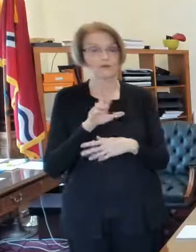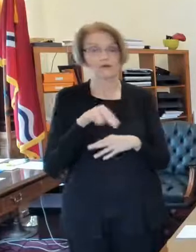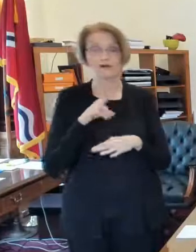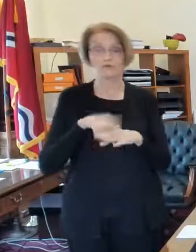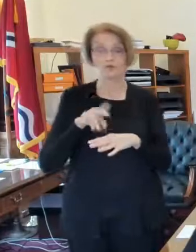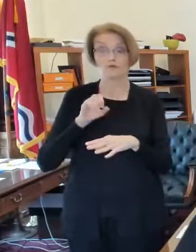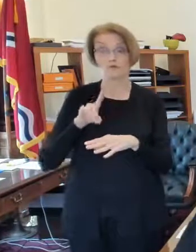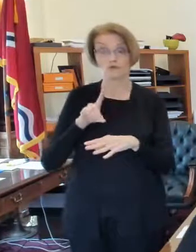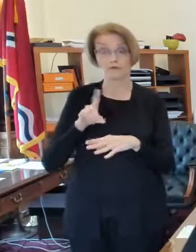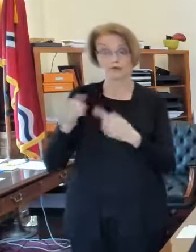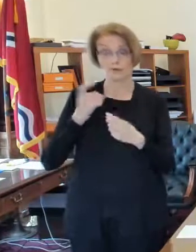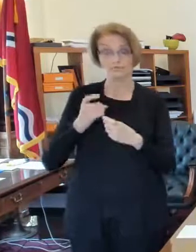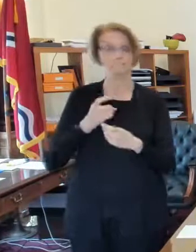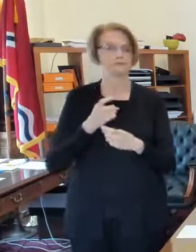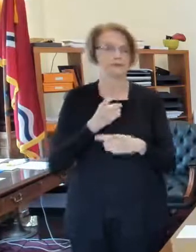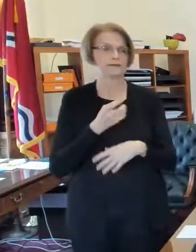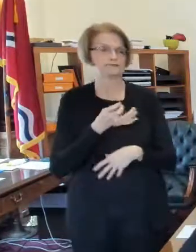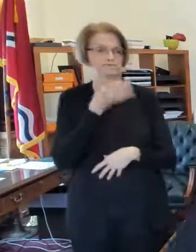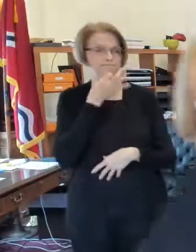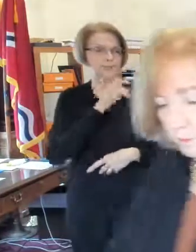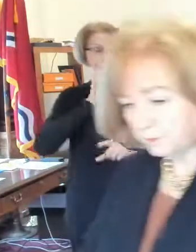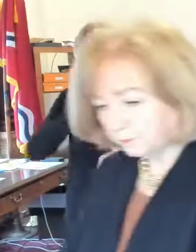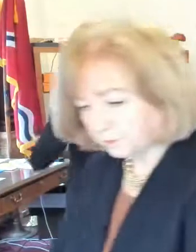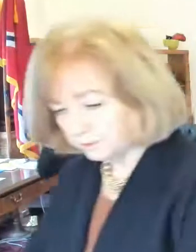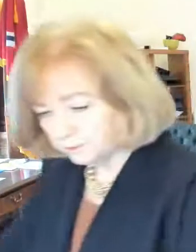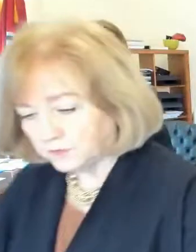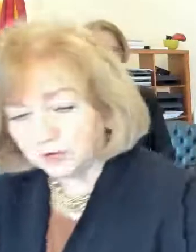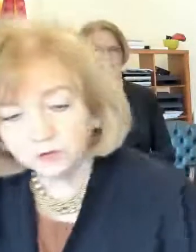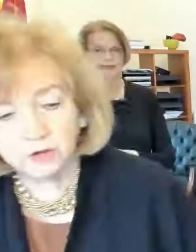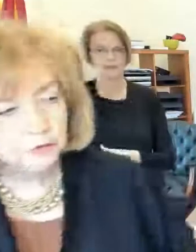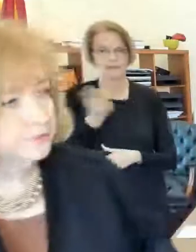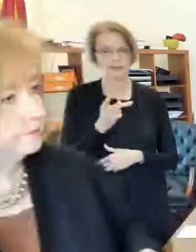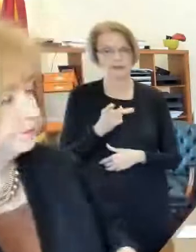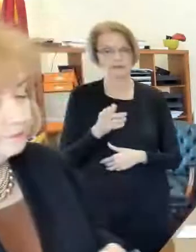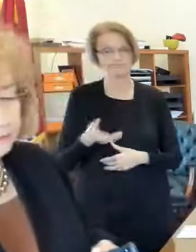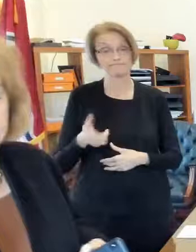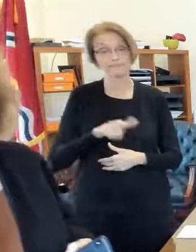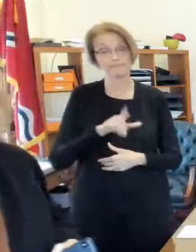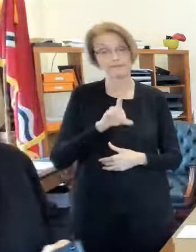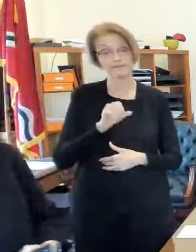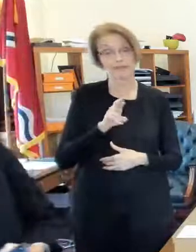your covid questions so thank you all i'll be back dr eccles